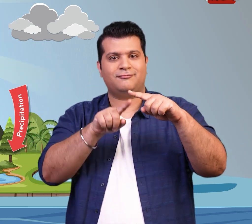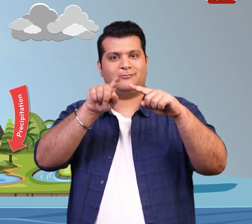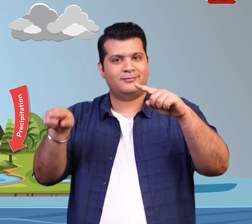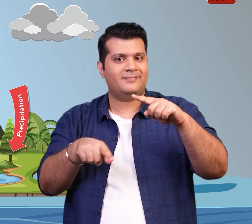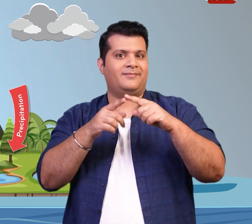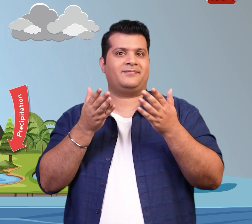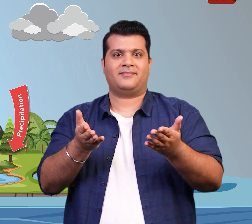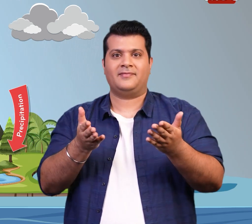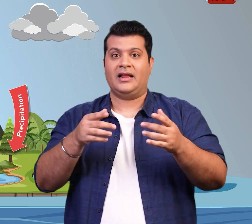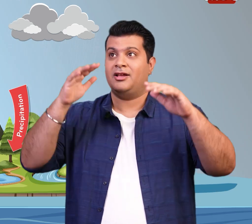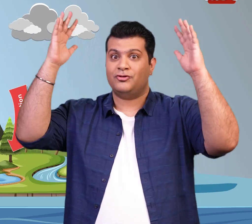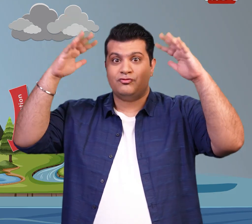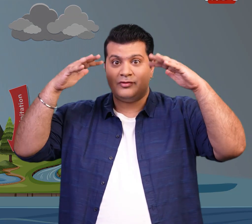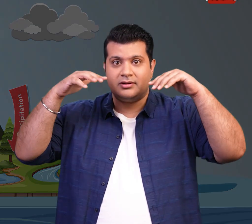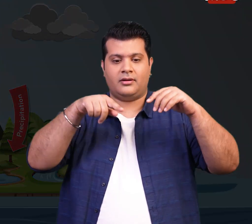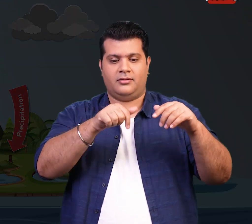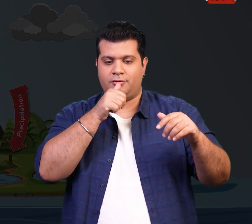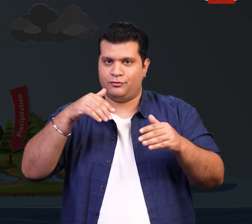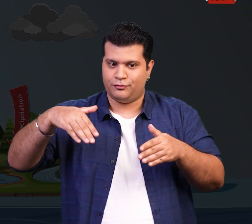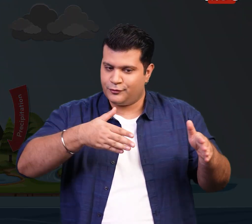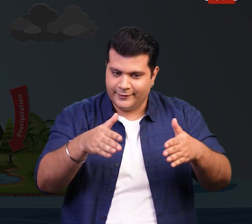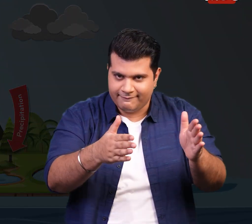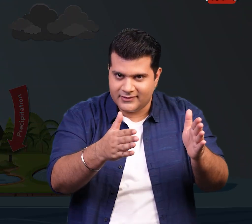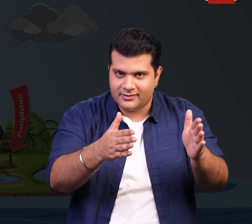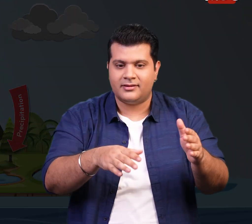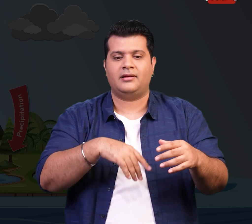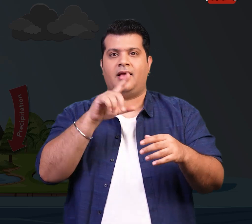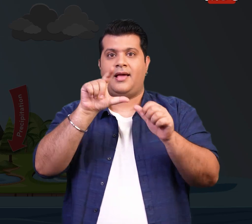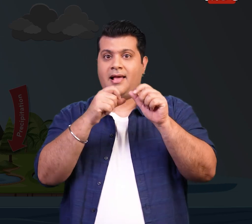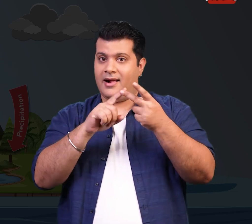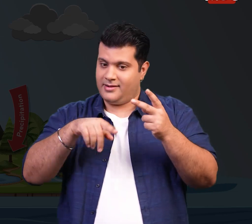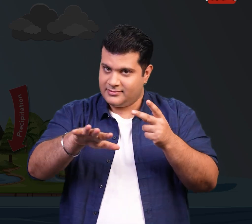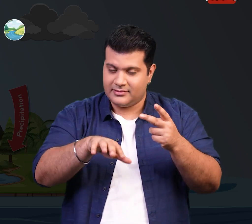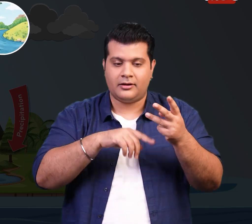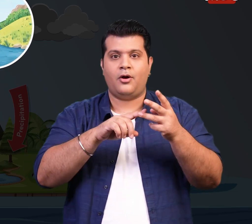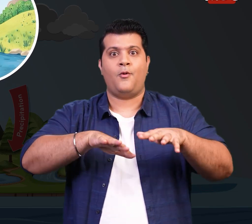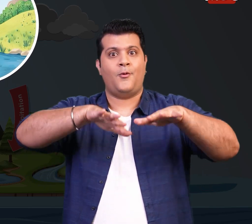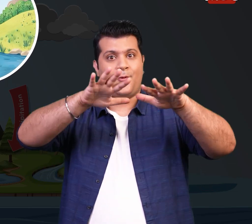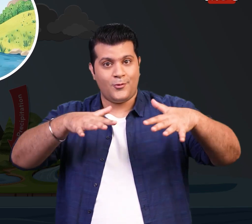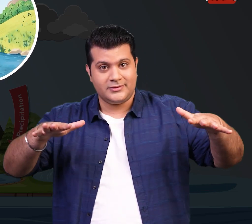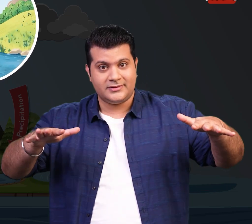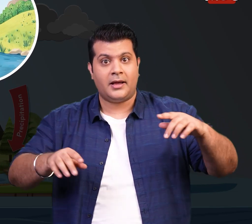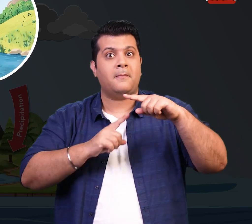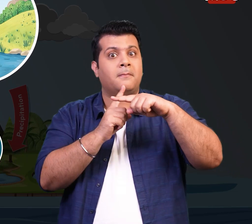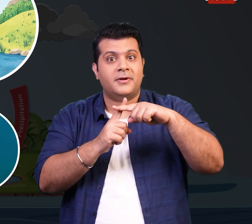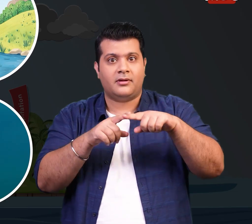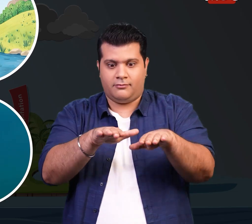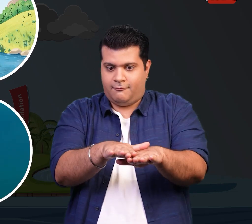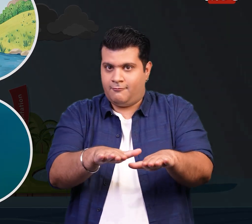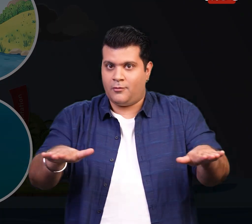cycle. And after it rains, the water collects in rivers, lakes and oceans or